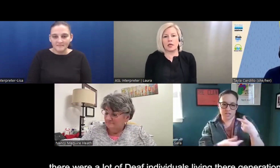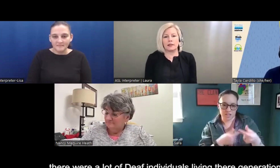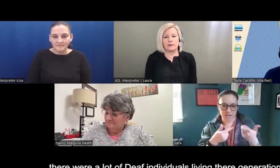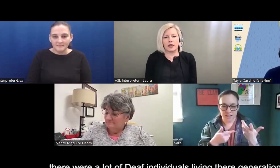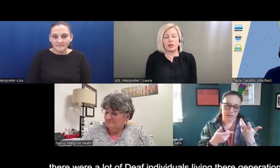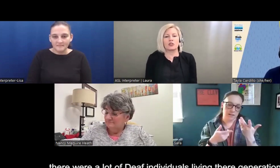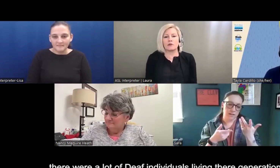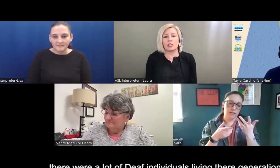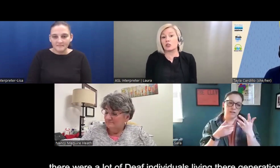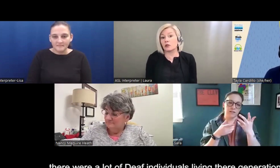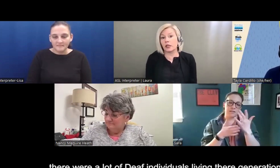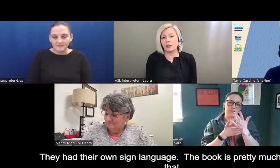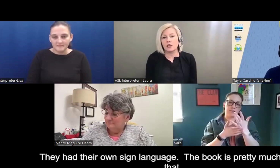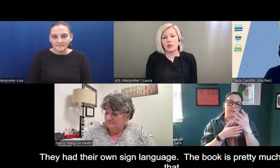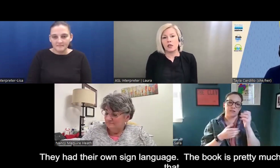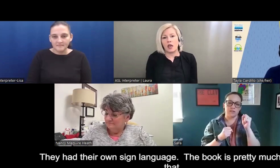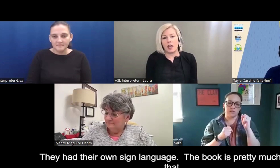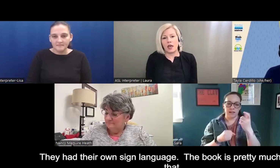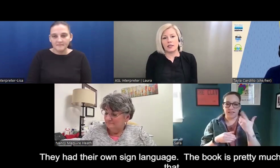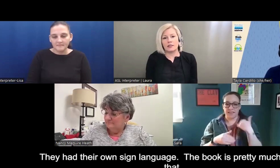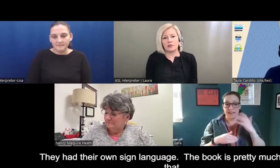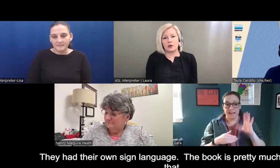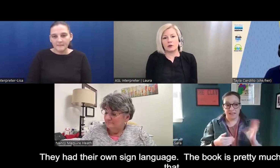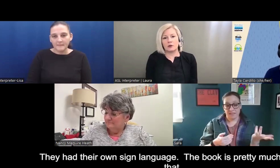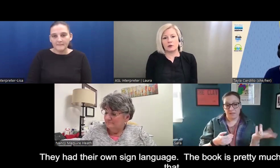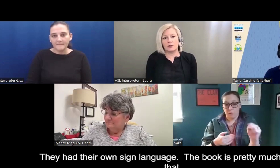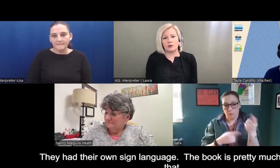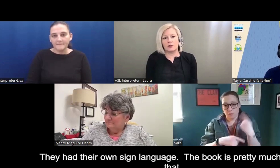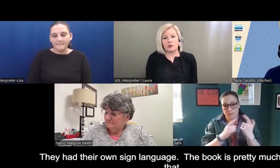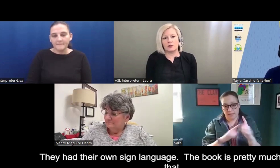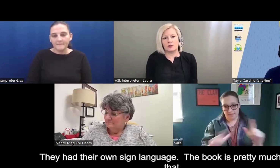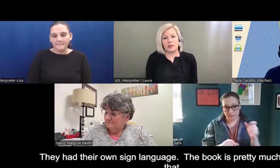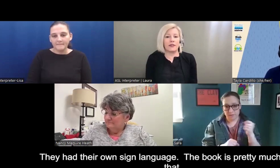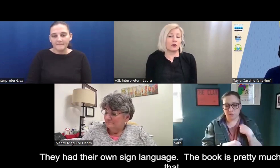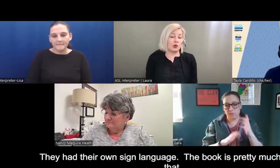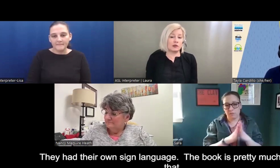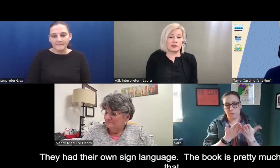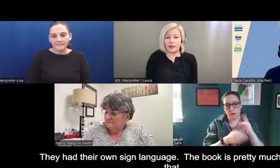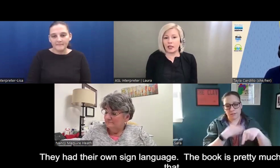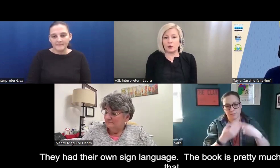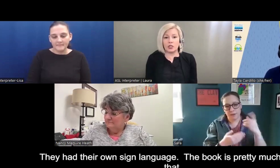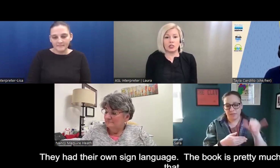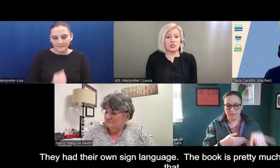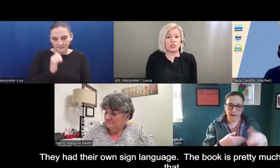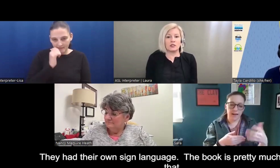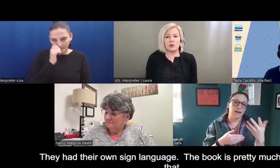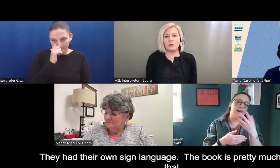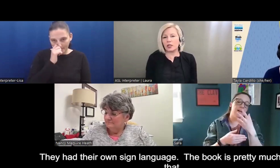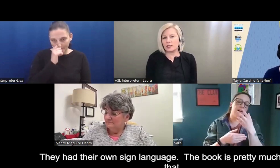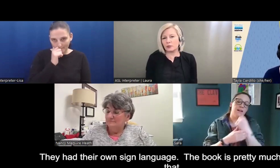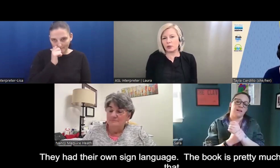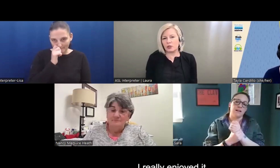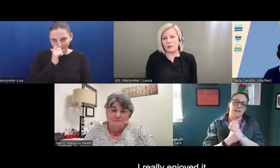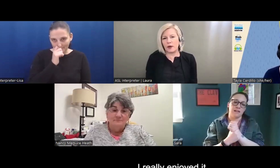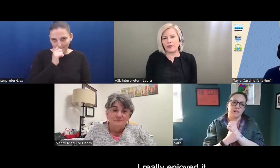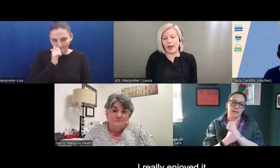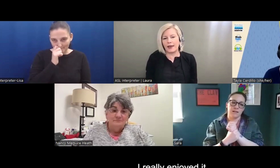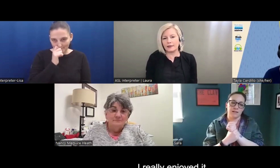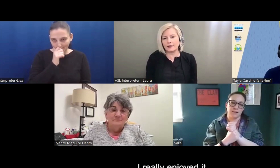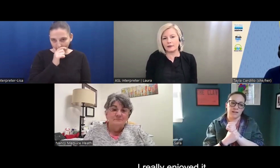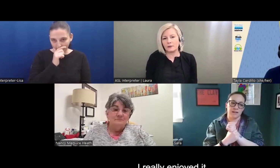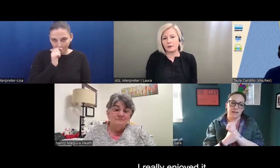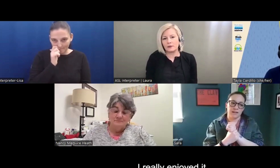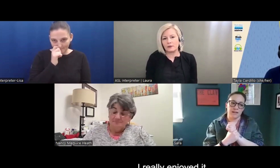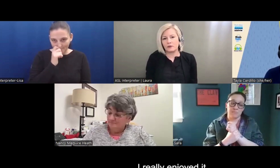individuals that lived there generationally. And so they had their own sign language. And so the book is pretty much about